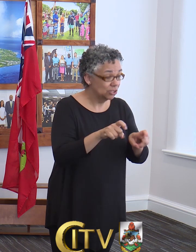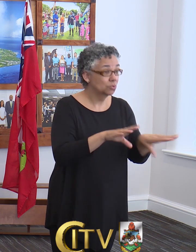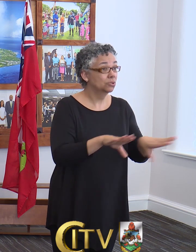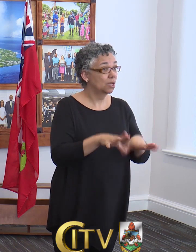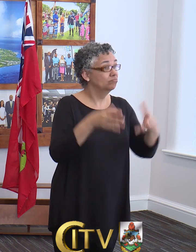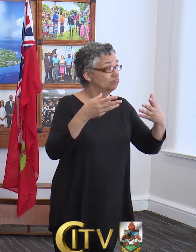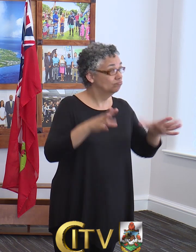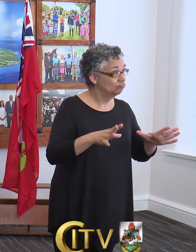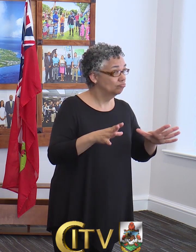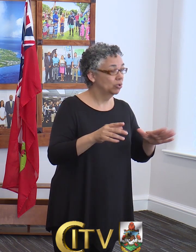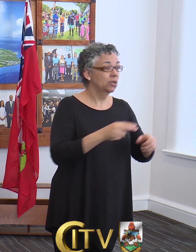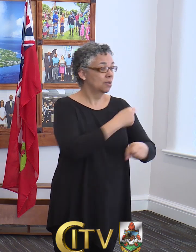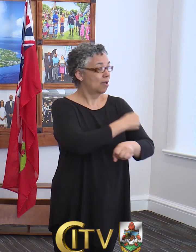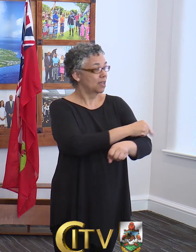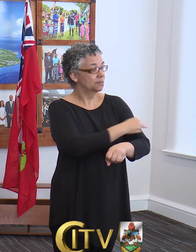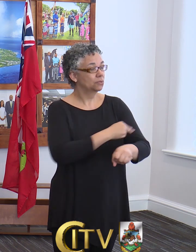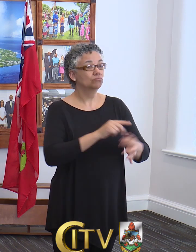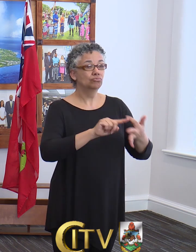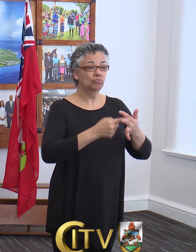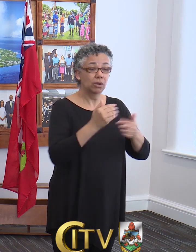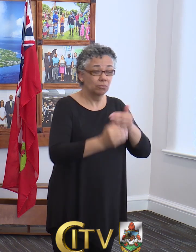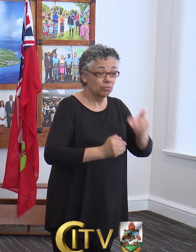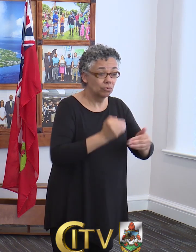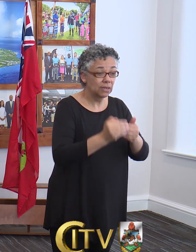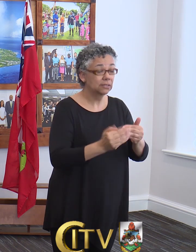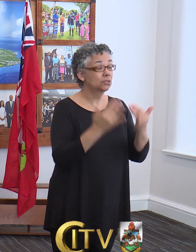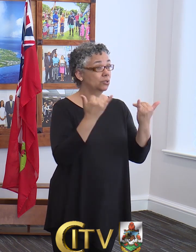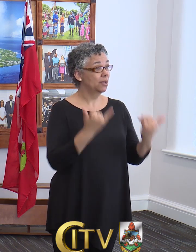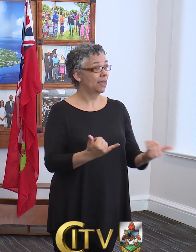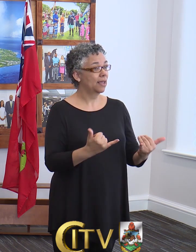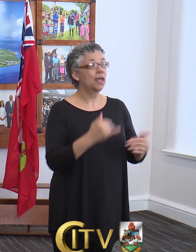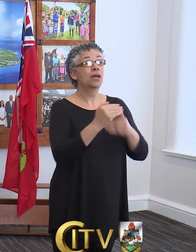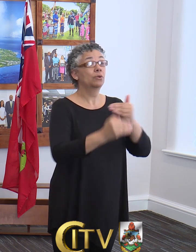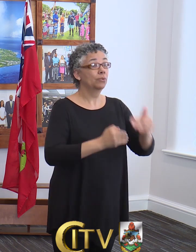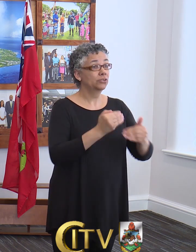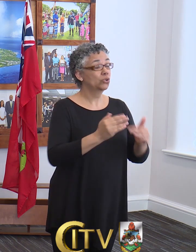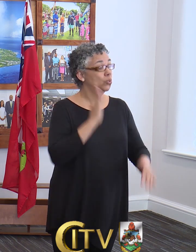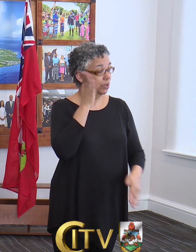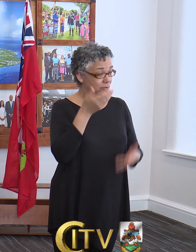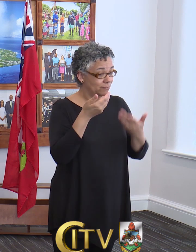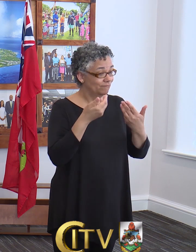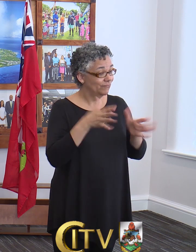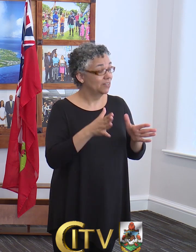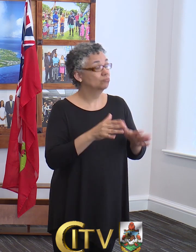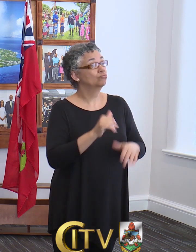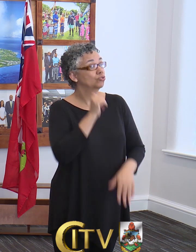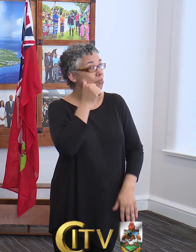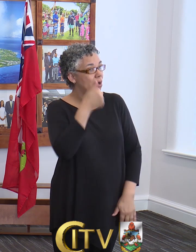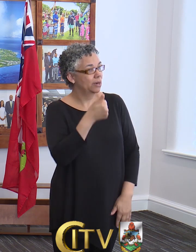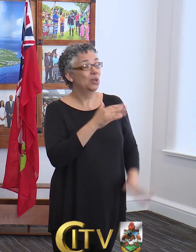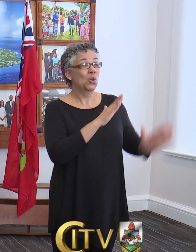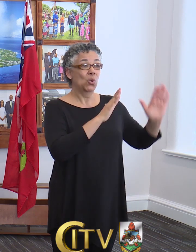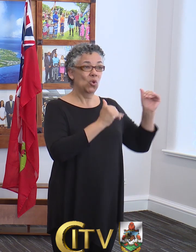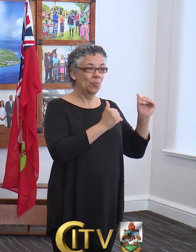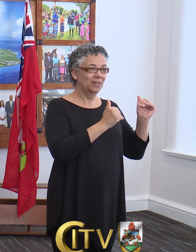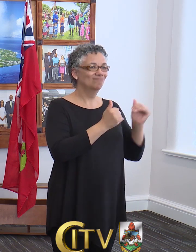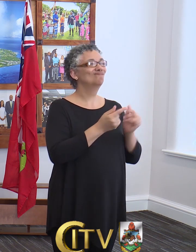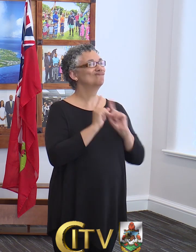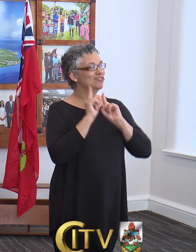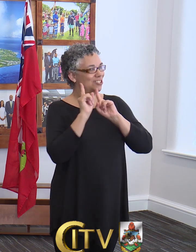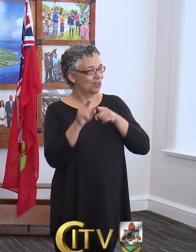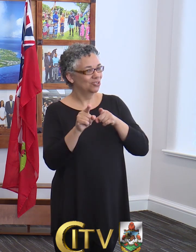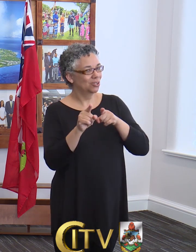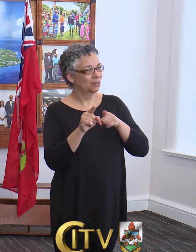started to be processed earlier today and the processing will finish tomorrow and hopefully we will have results on